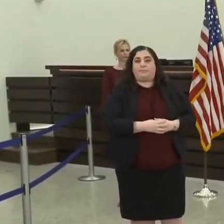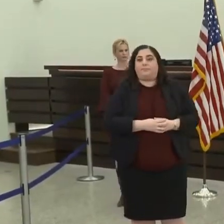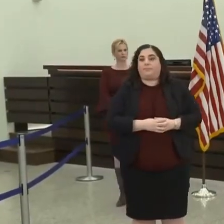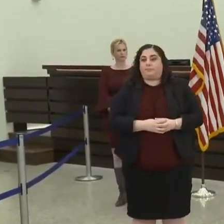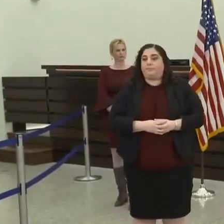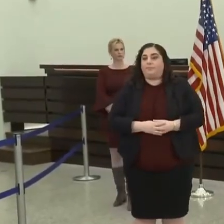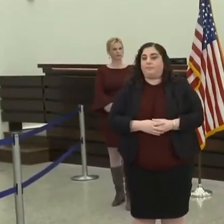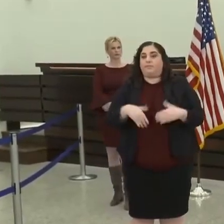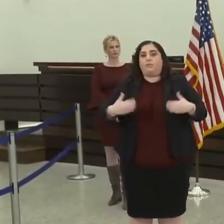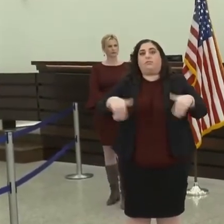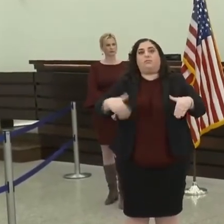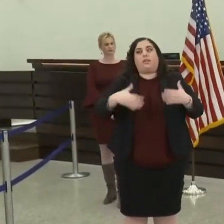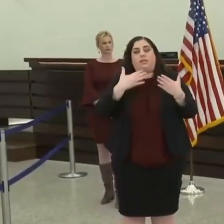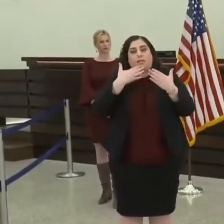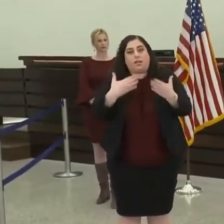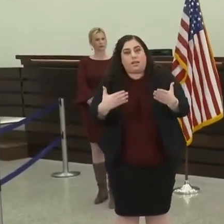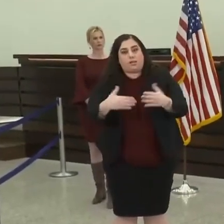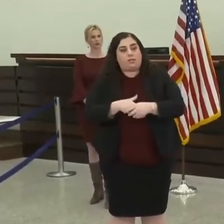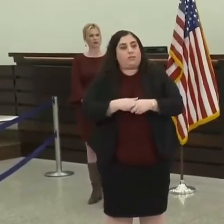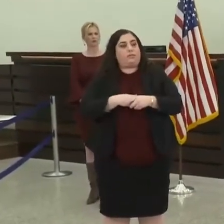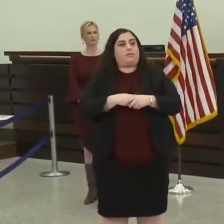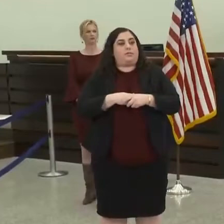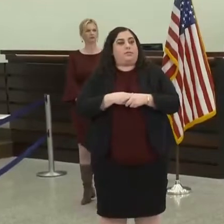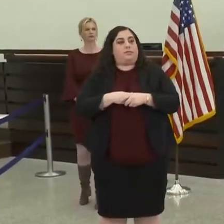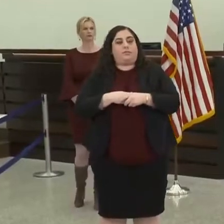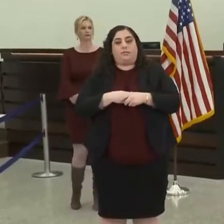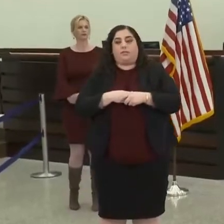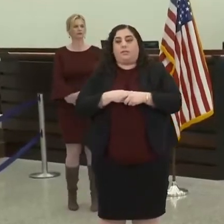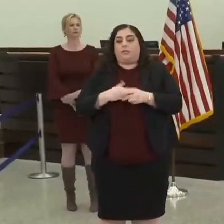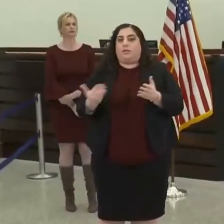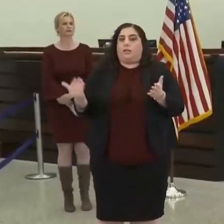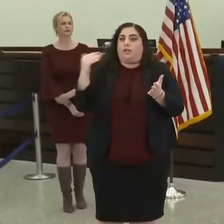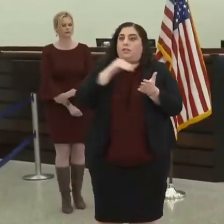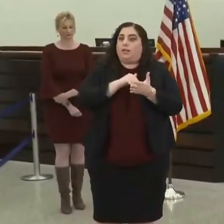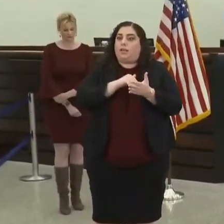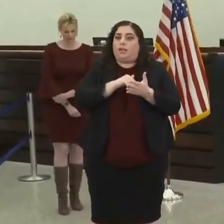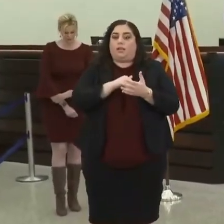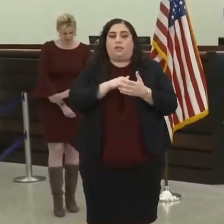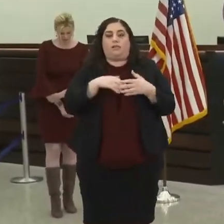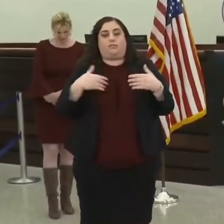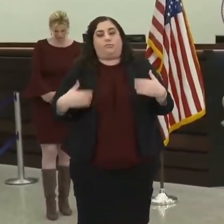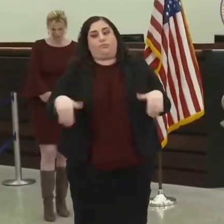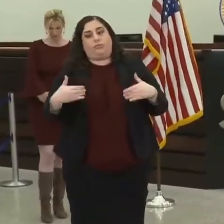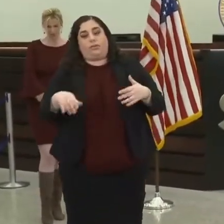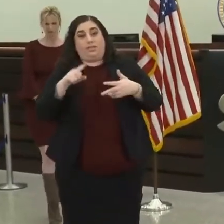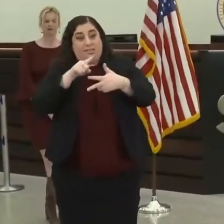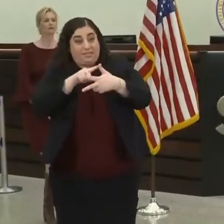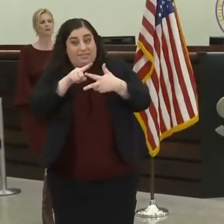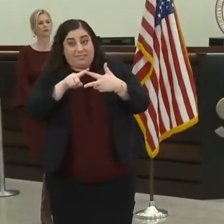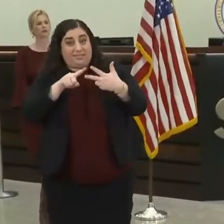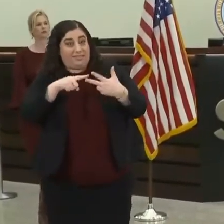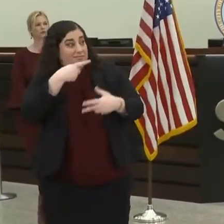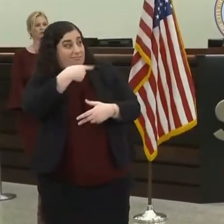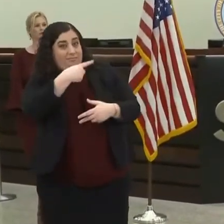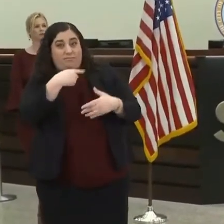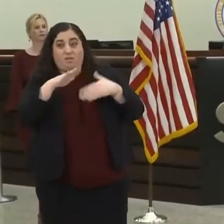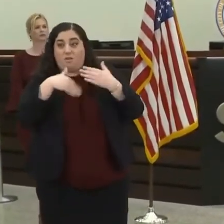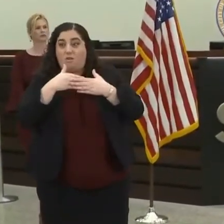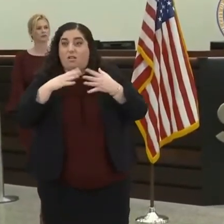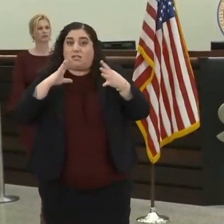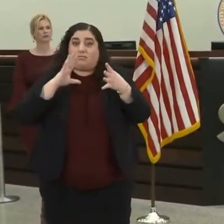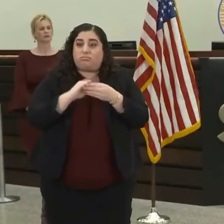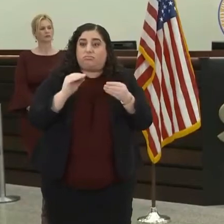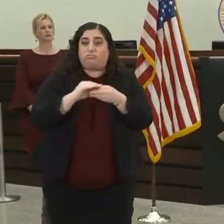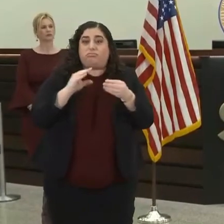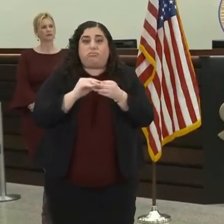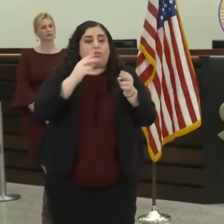Thank you, Joseph. And again, what I wanted to do is just an opportunity, just a small snapshot of some of the incredible research work